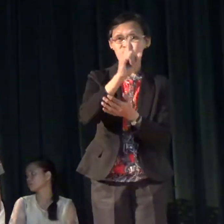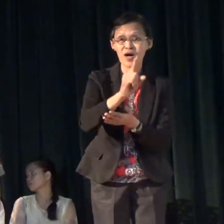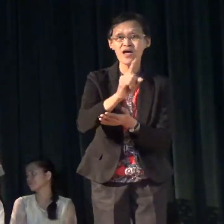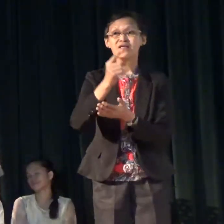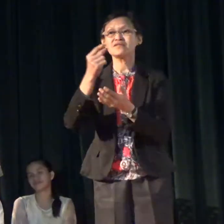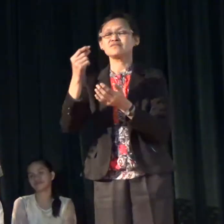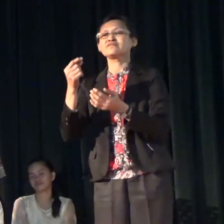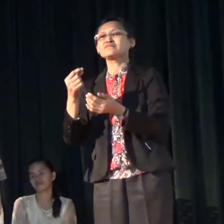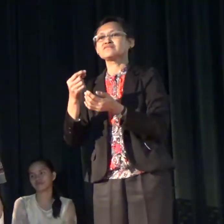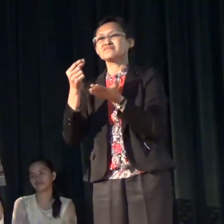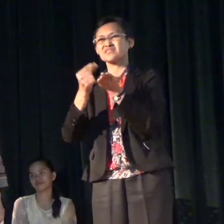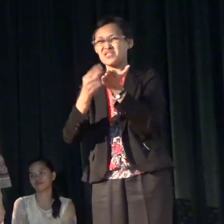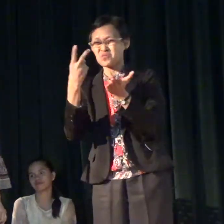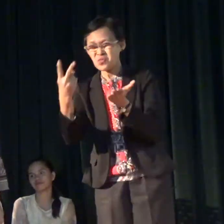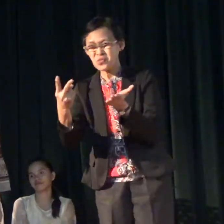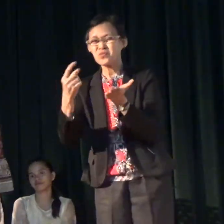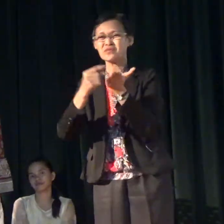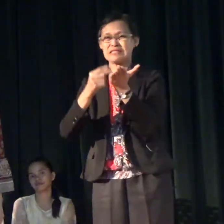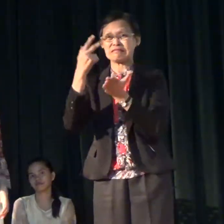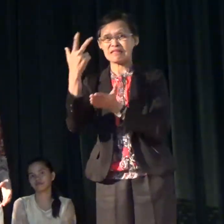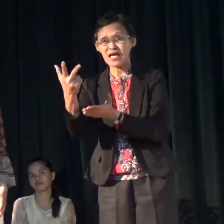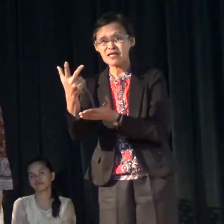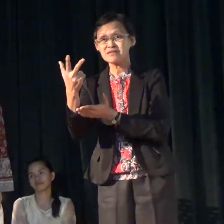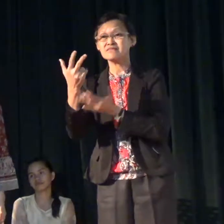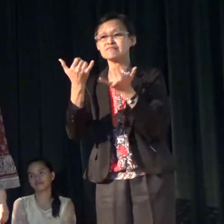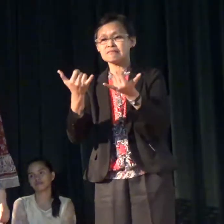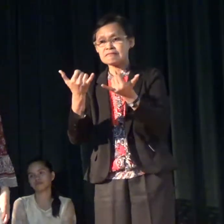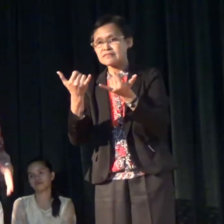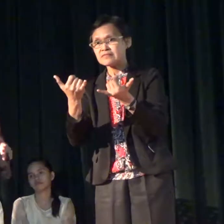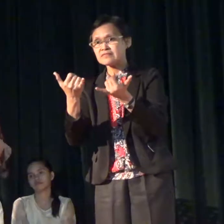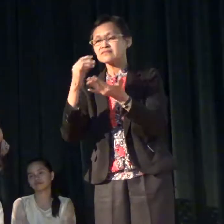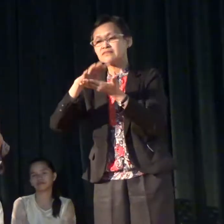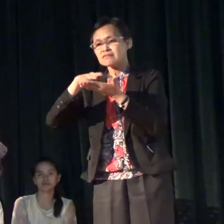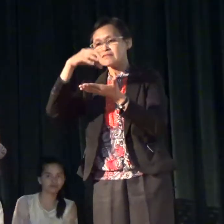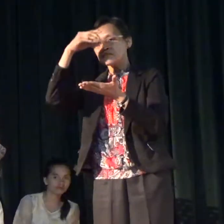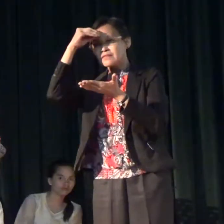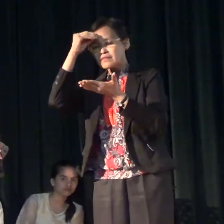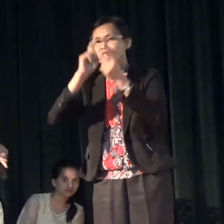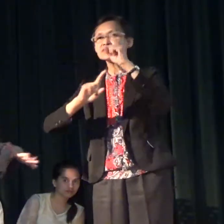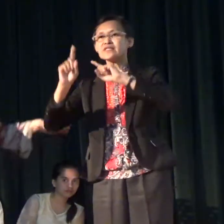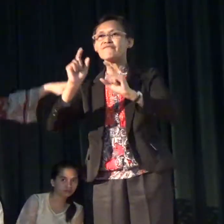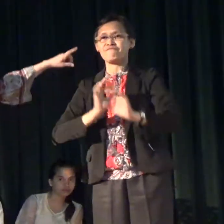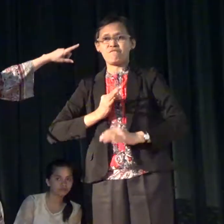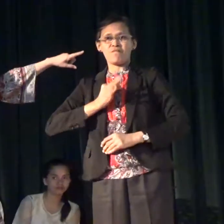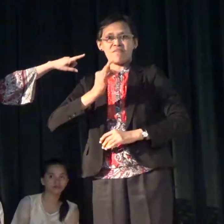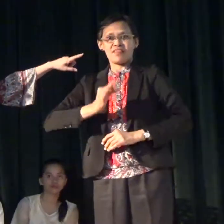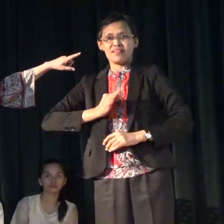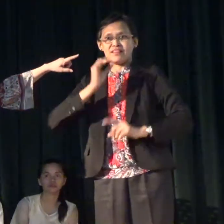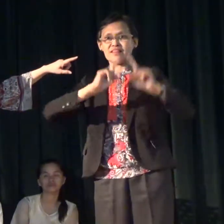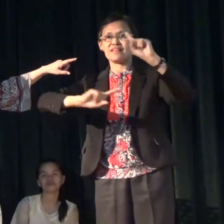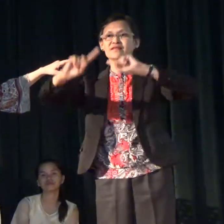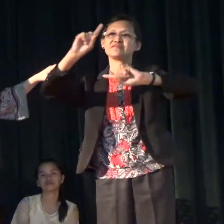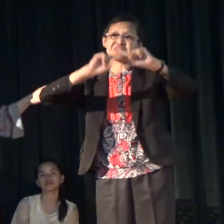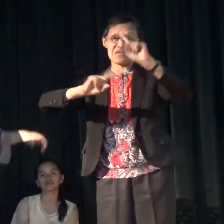to kindergarten to first grade, second grade, you would know now learn to sign in a more formal manner. Di ba?